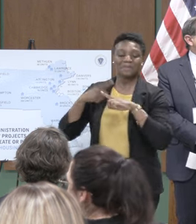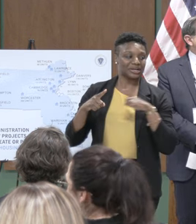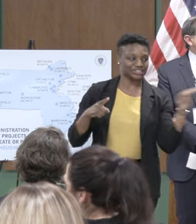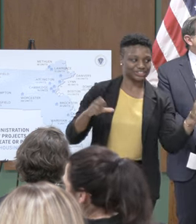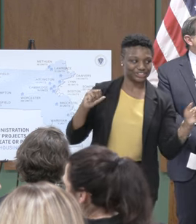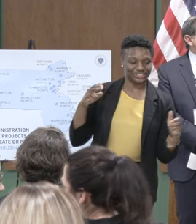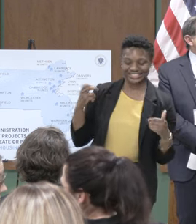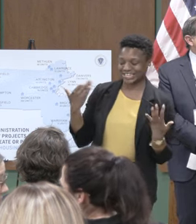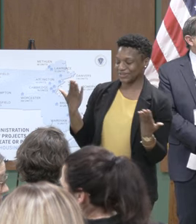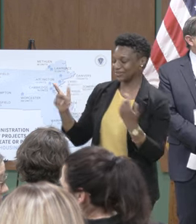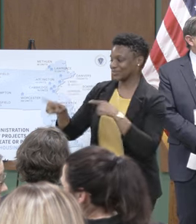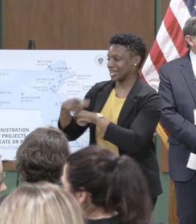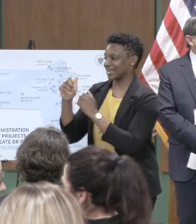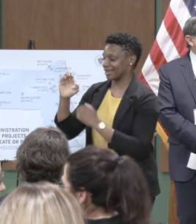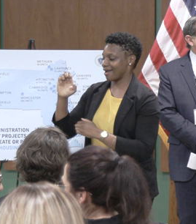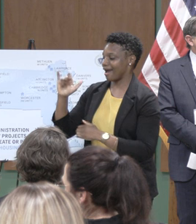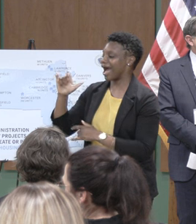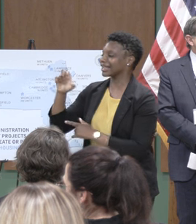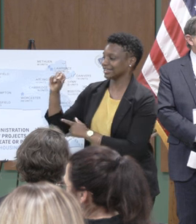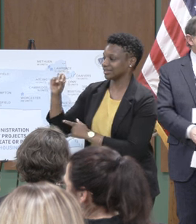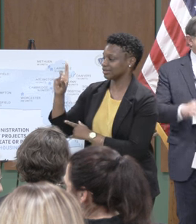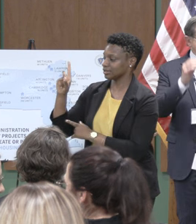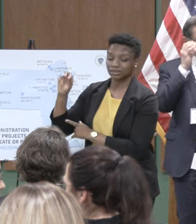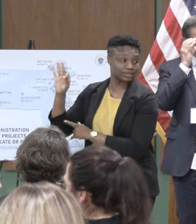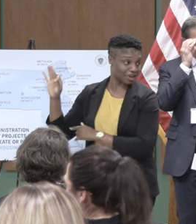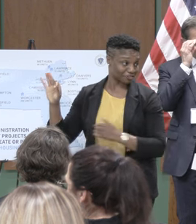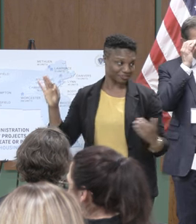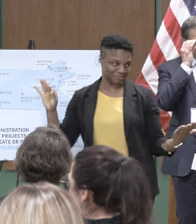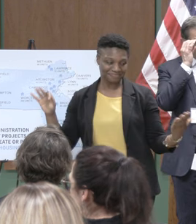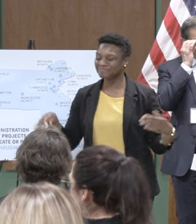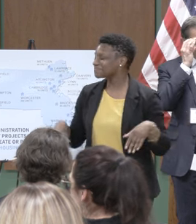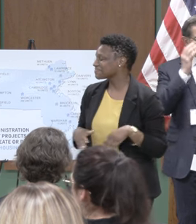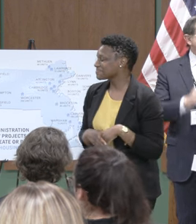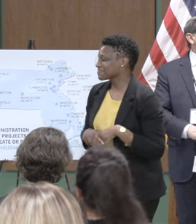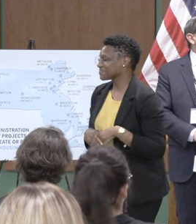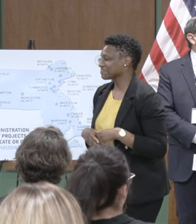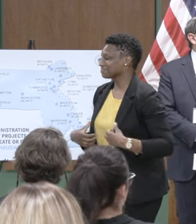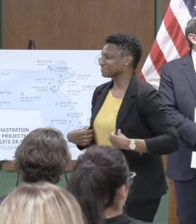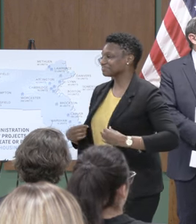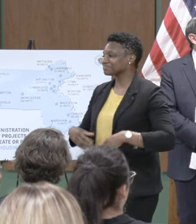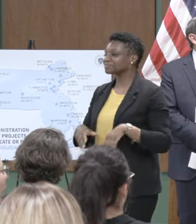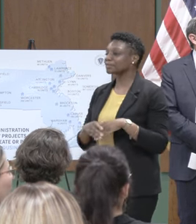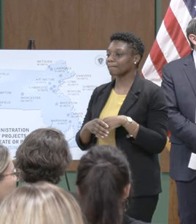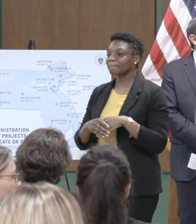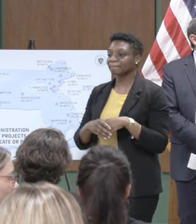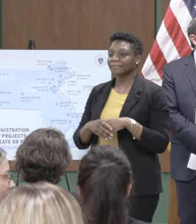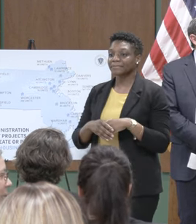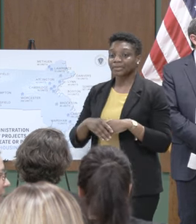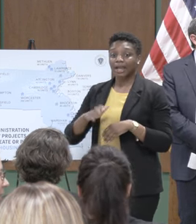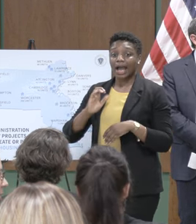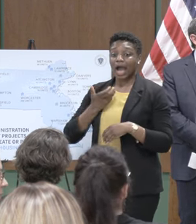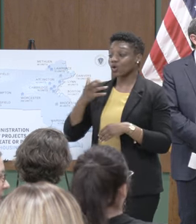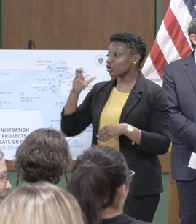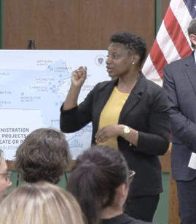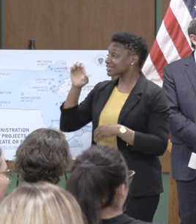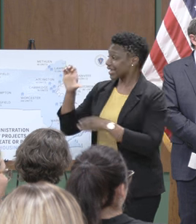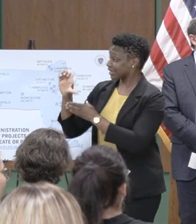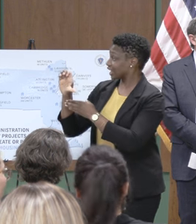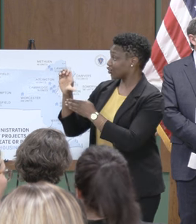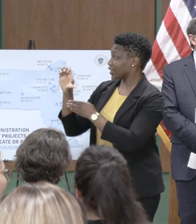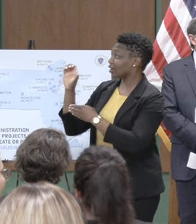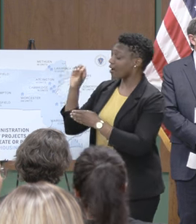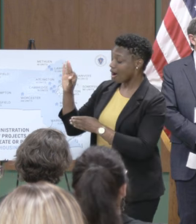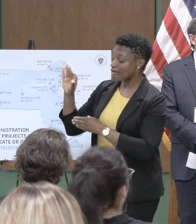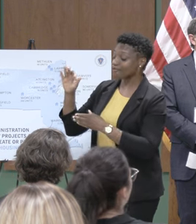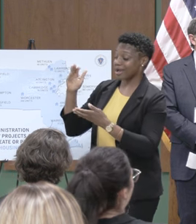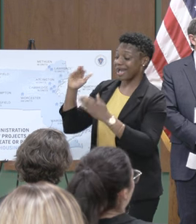here so thank you I'm joined here today by our Secretary of Housing